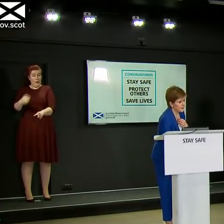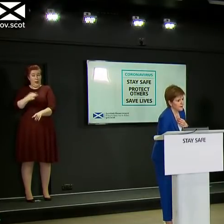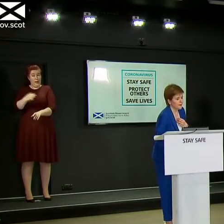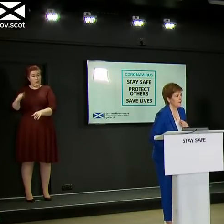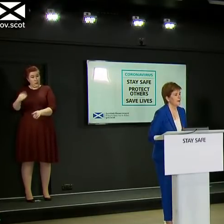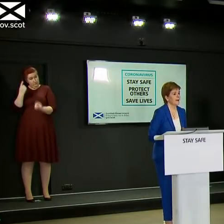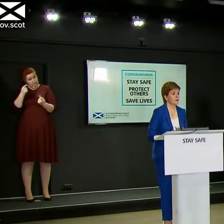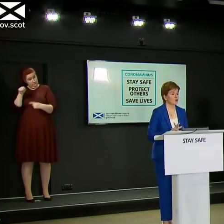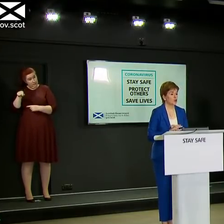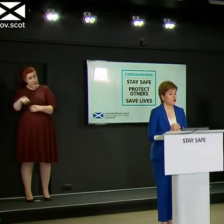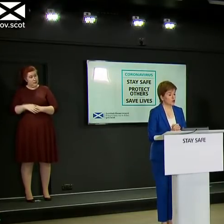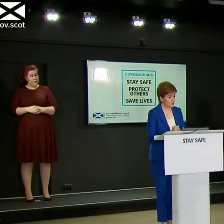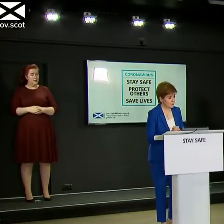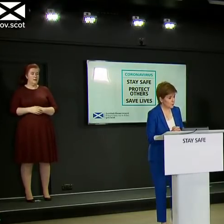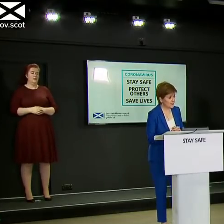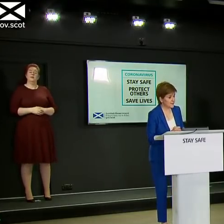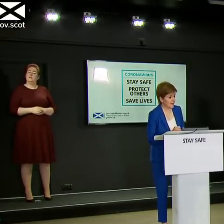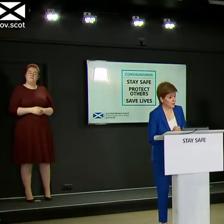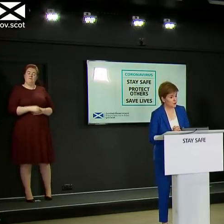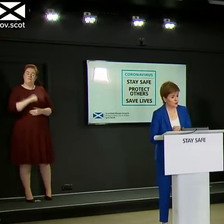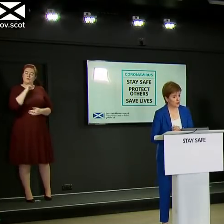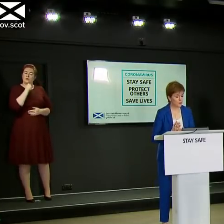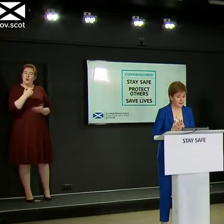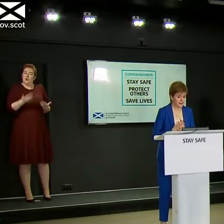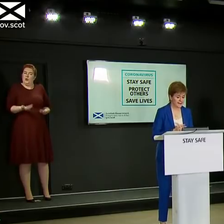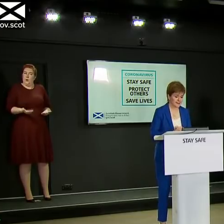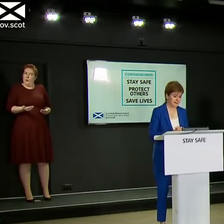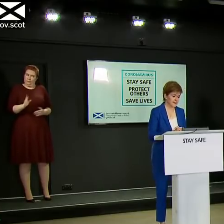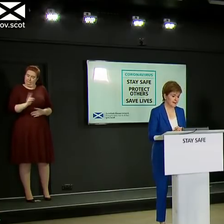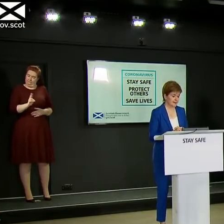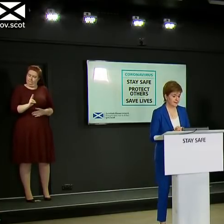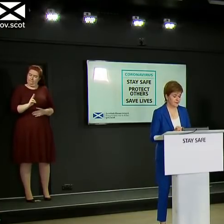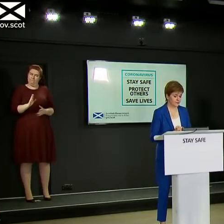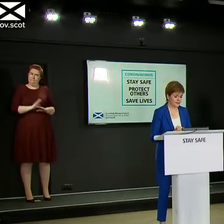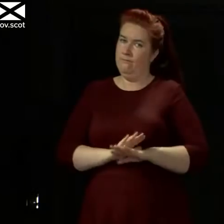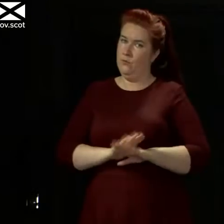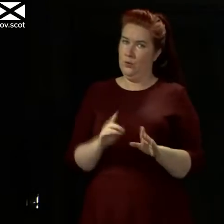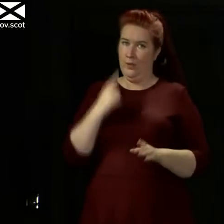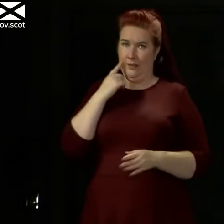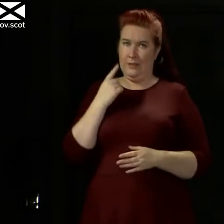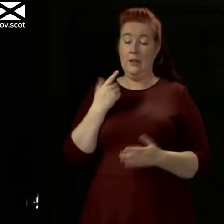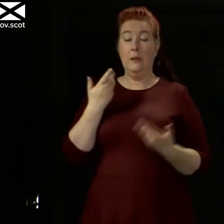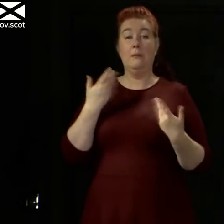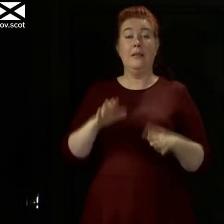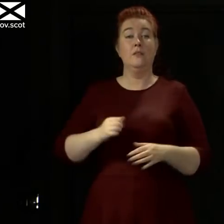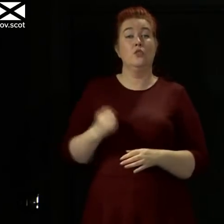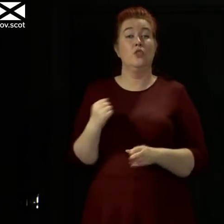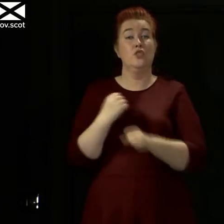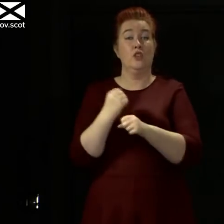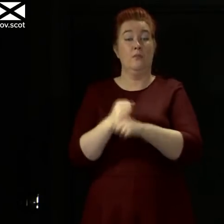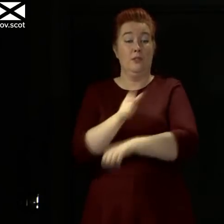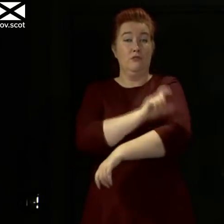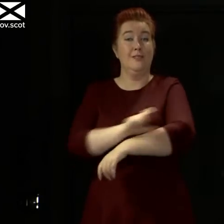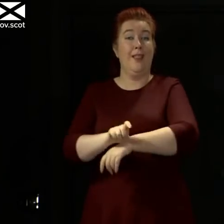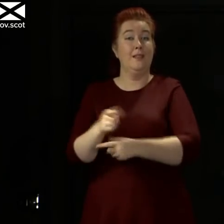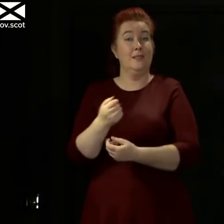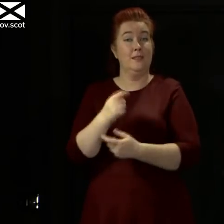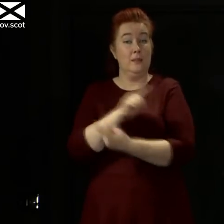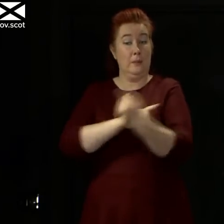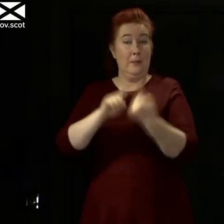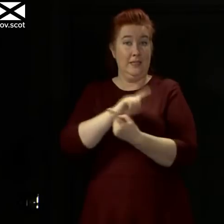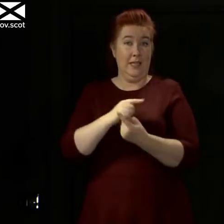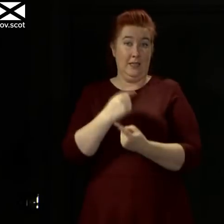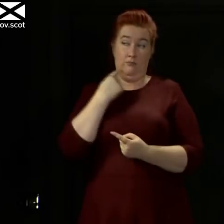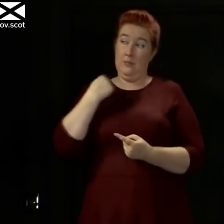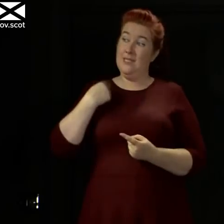spread of the virus there? Not at the moment. We're not. We had a Scottish Government resilience meeting late